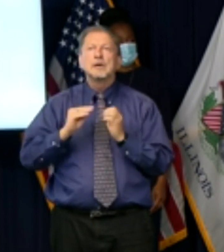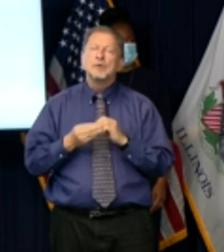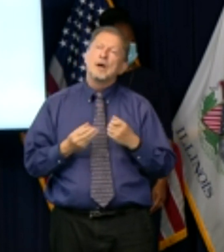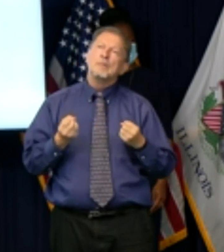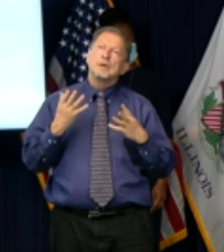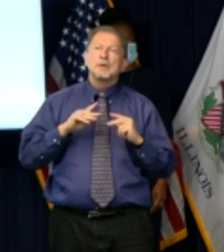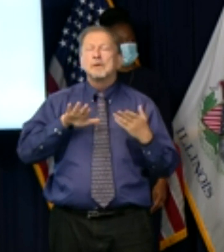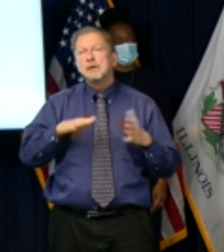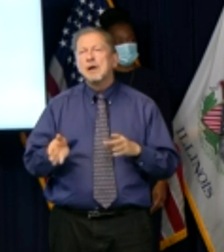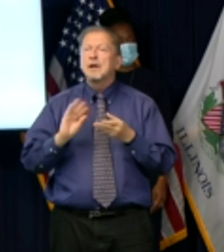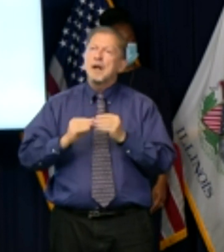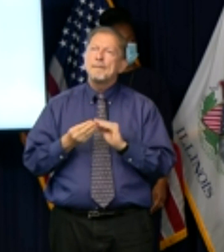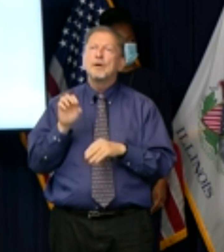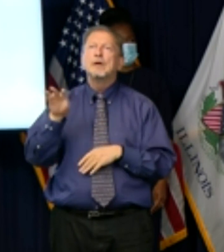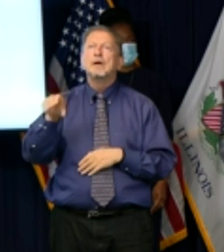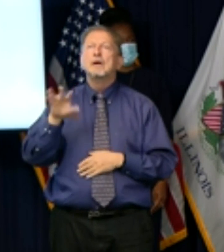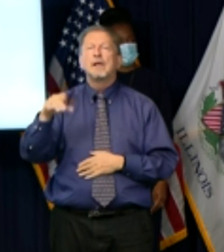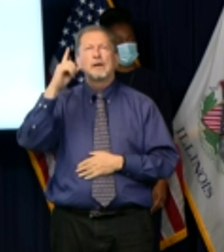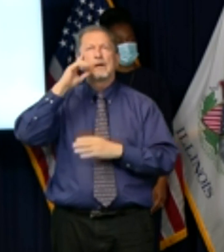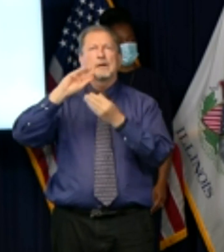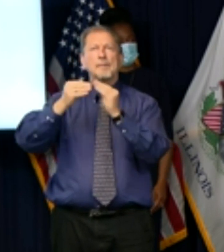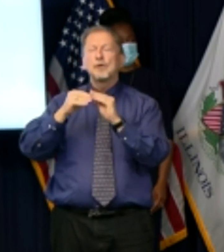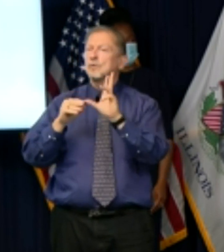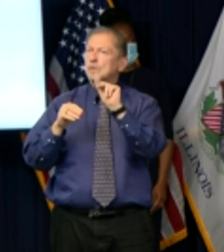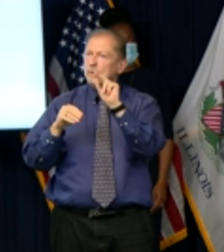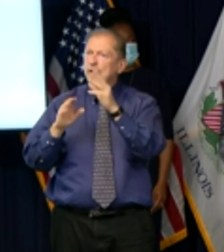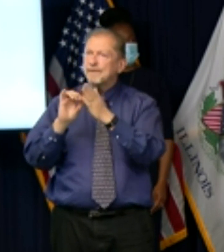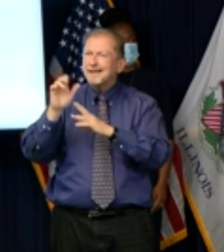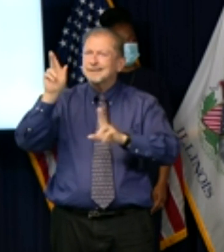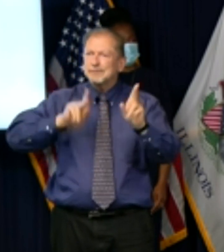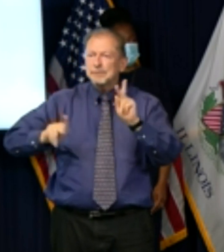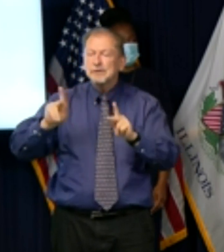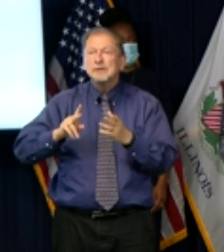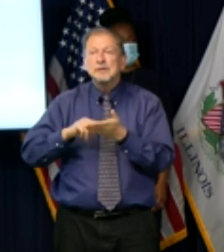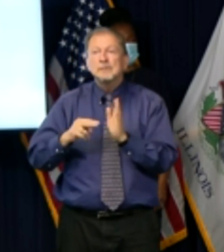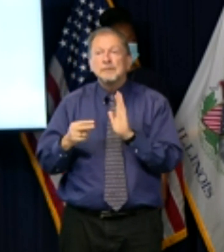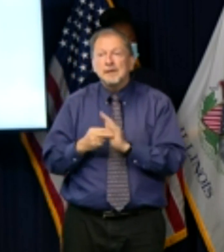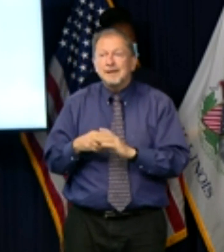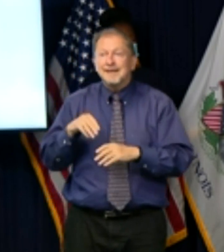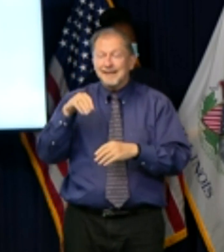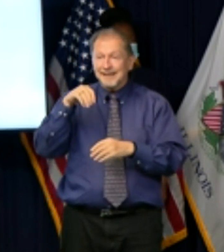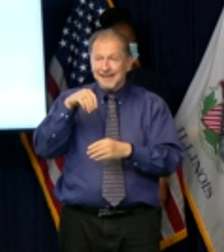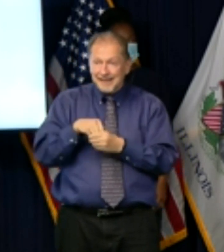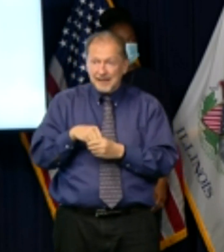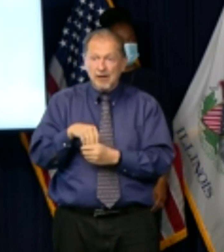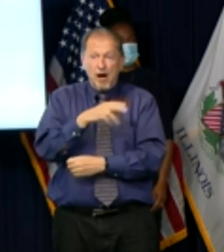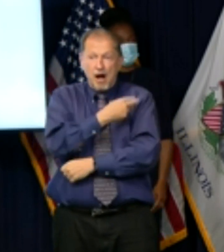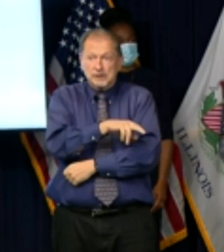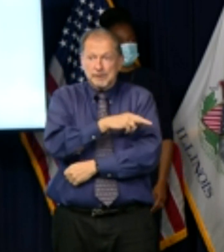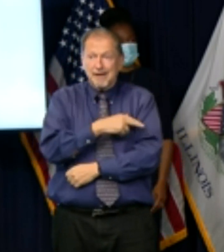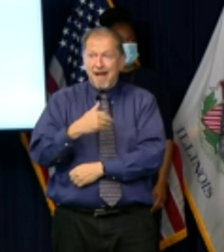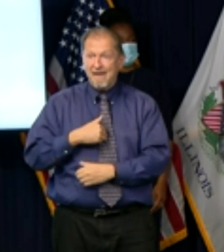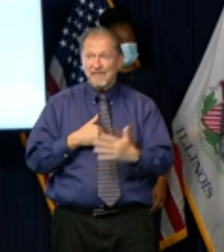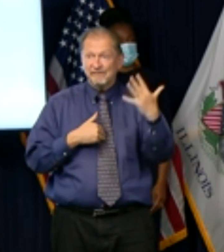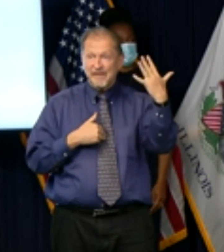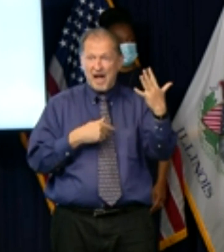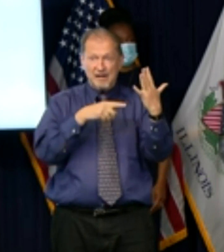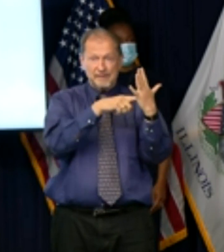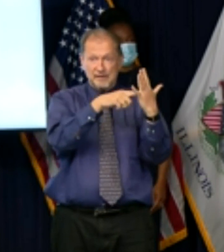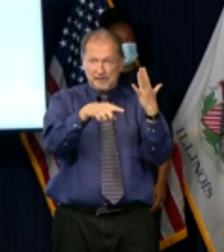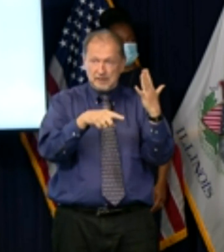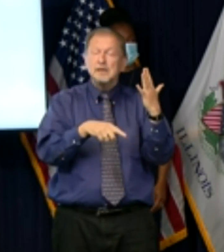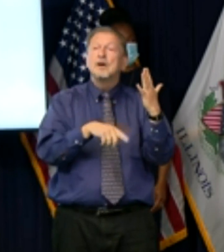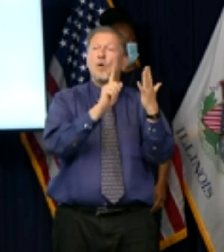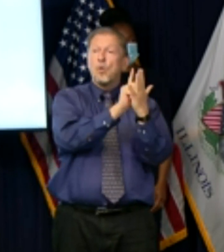but to put it in simple terms one in five hospitalized hospitalized patients will die